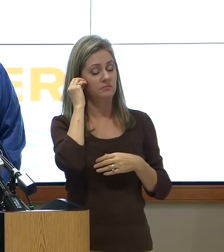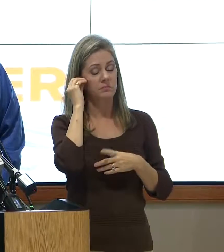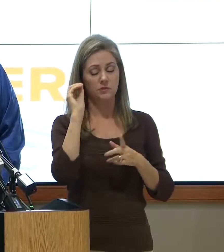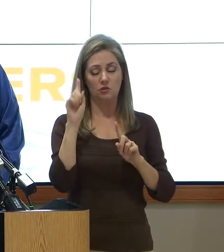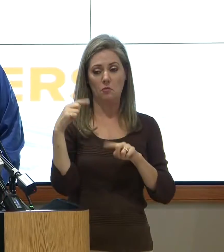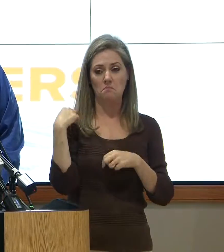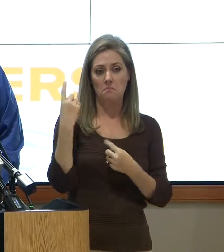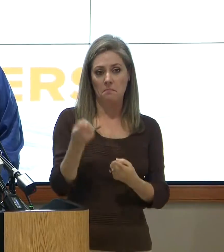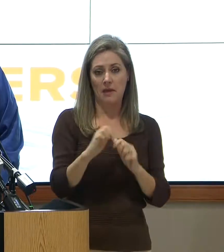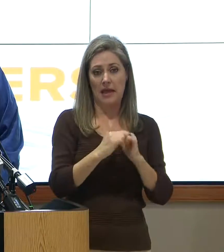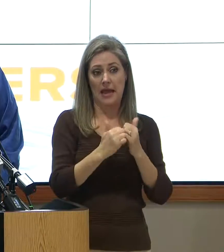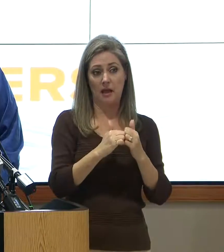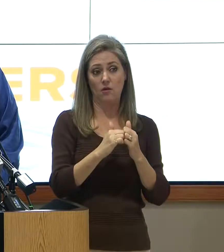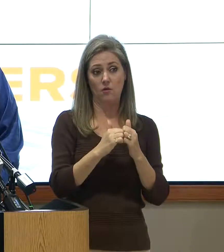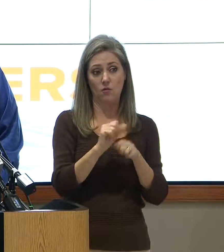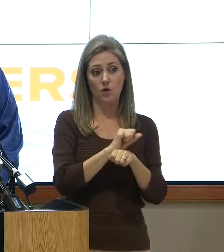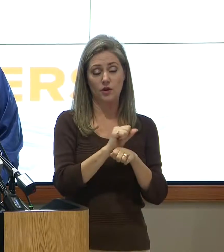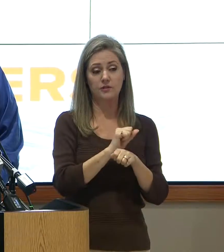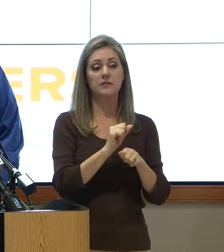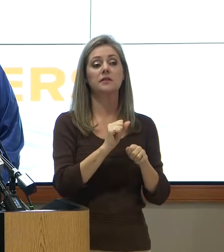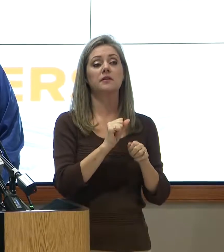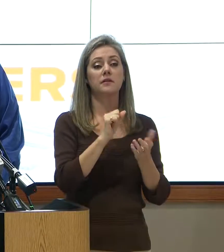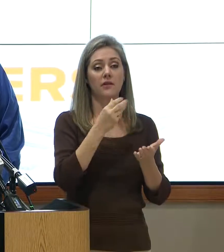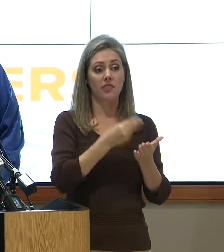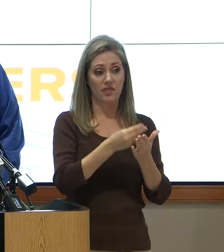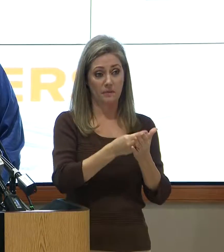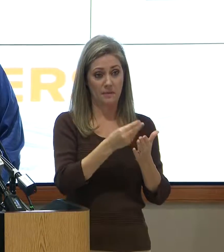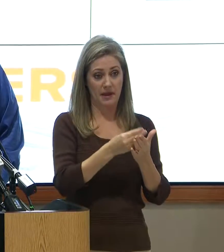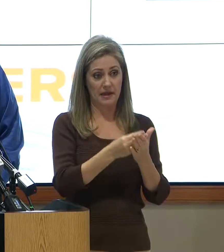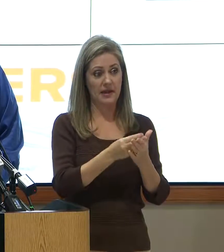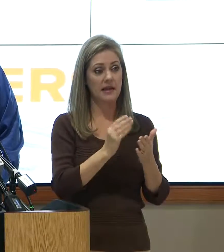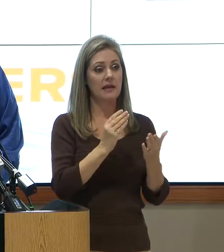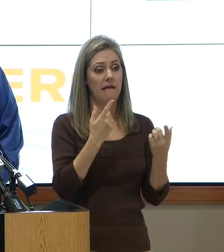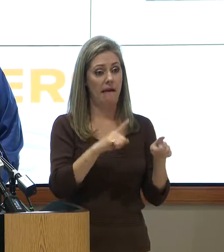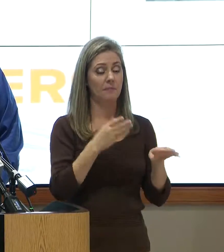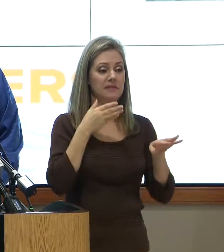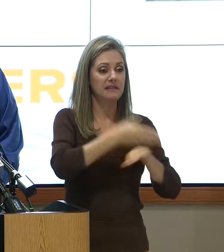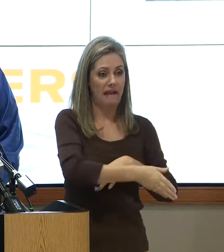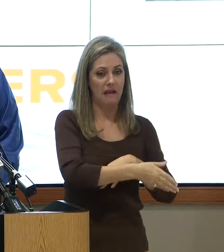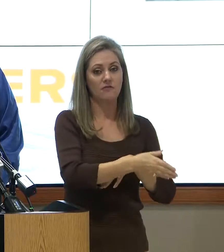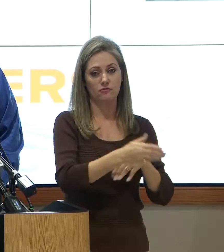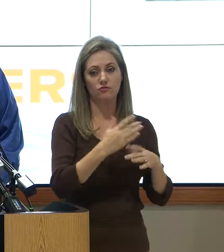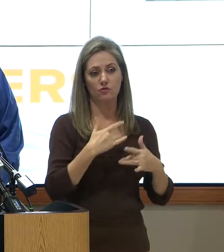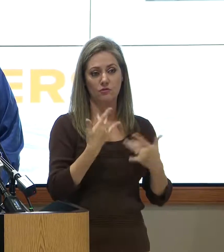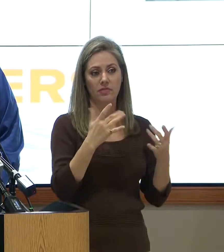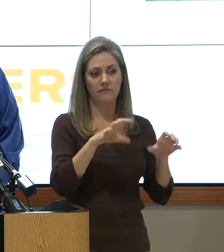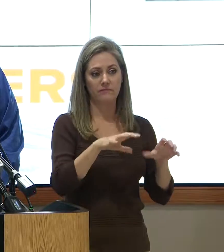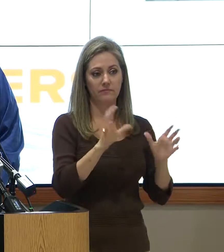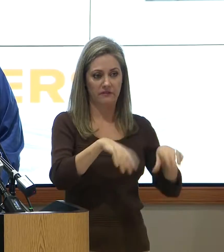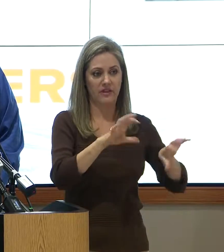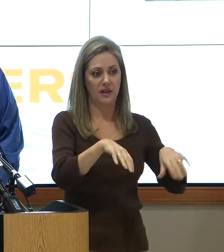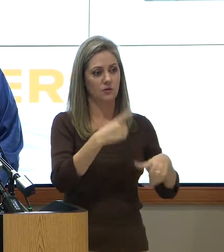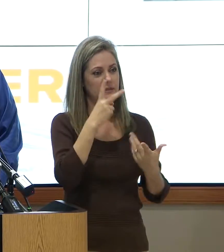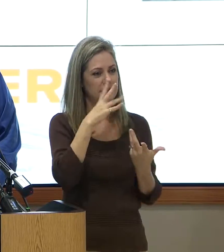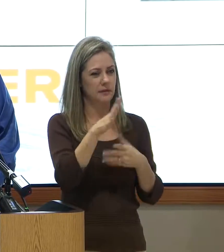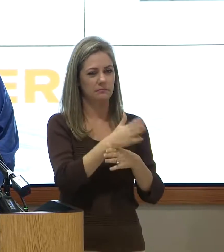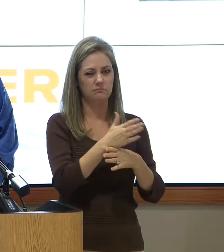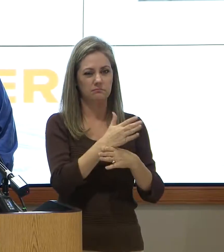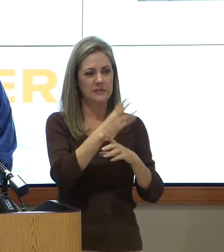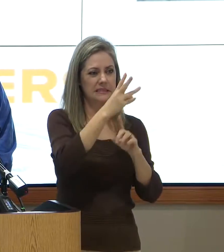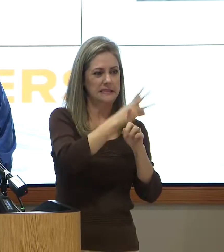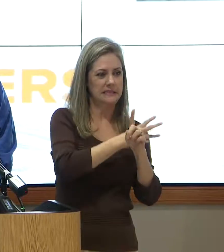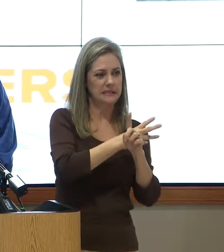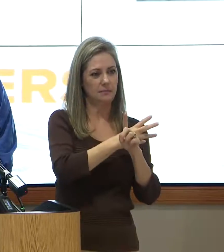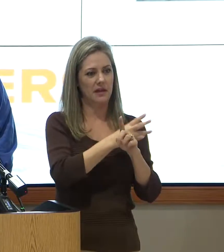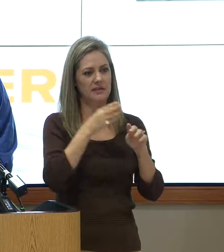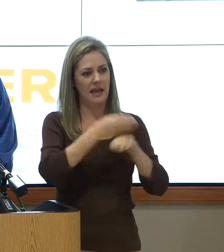these grants have worked, they usually come and the money is available after the event itself happens. And so what you'll see is six months or so after